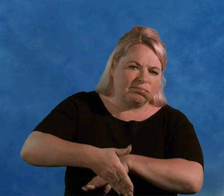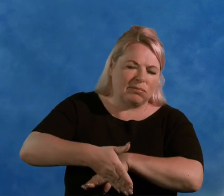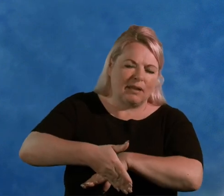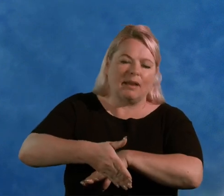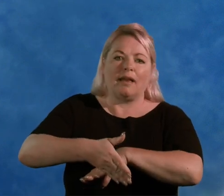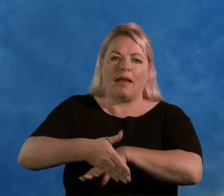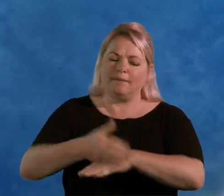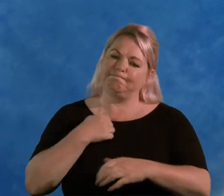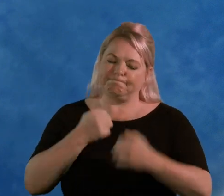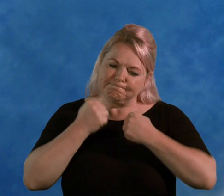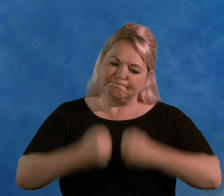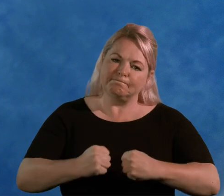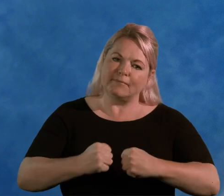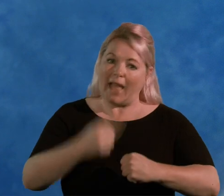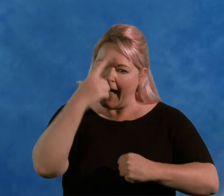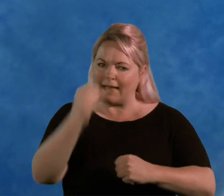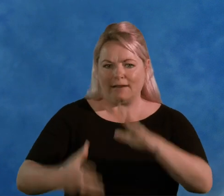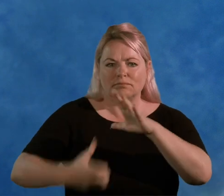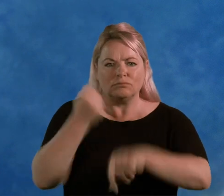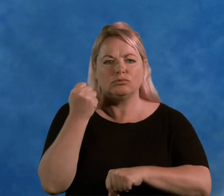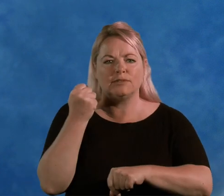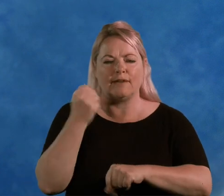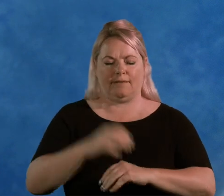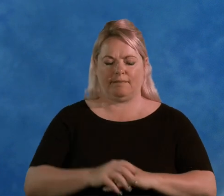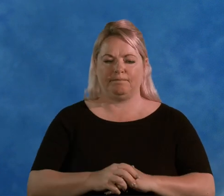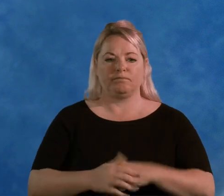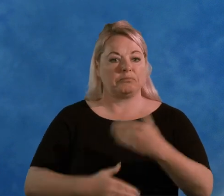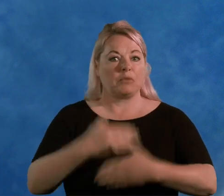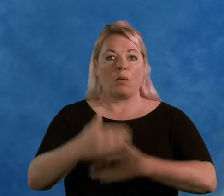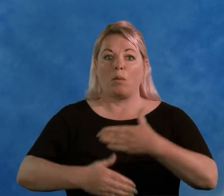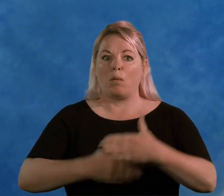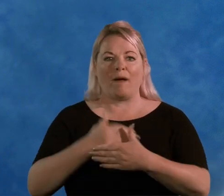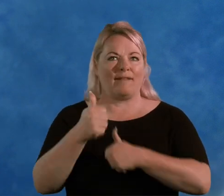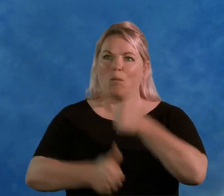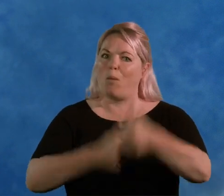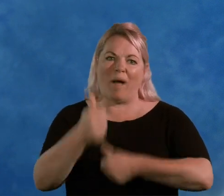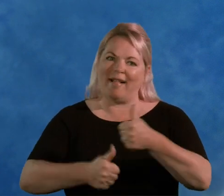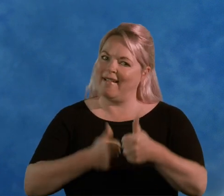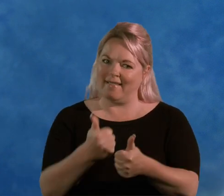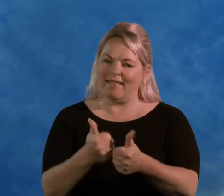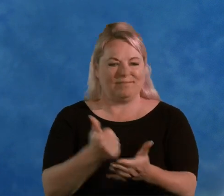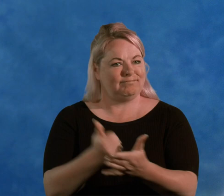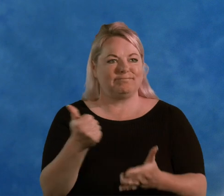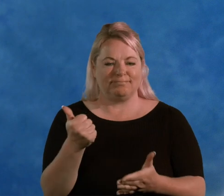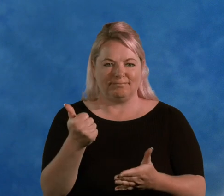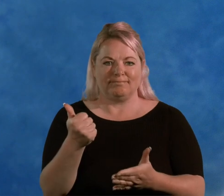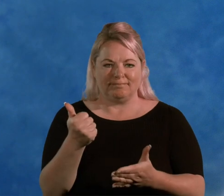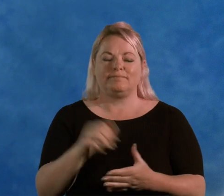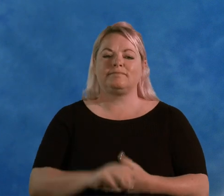hard and to be determined that I can do it. And it went very well so far. And